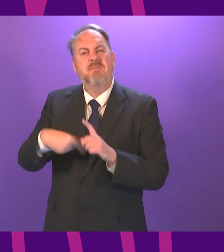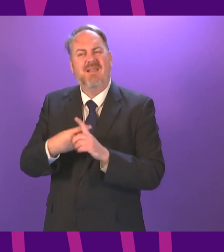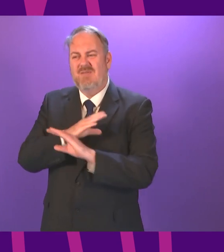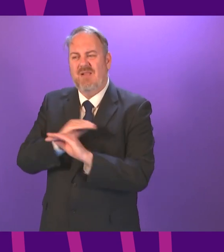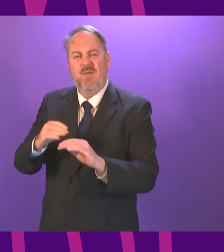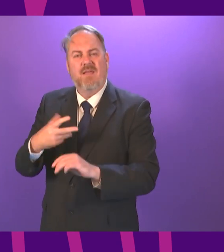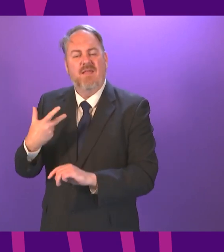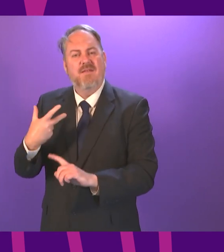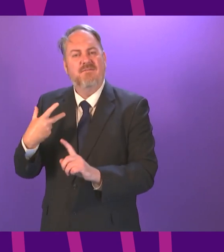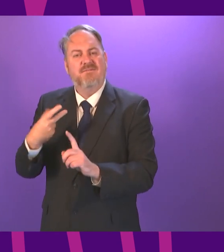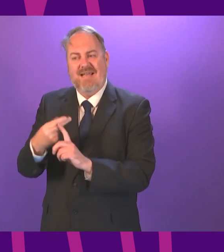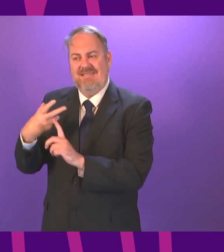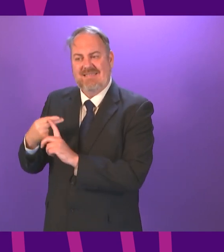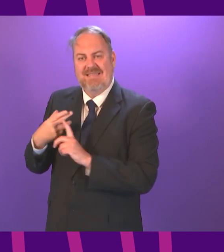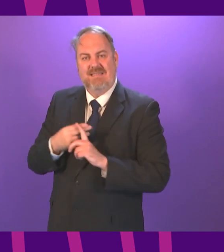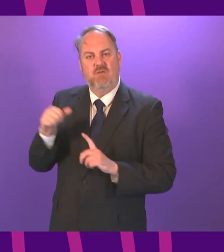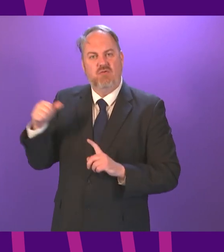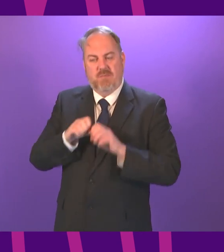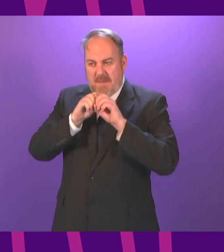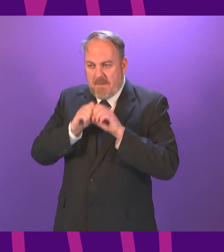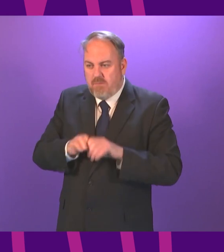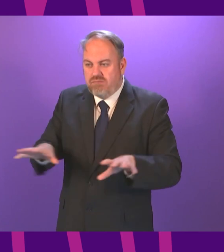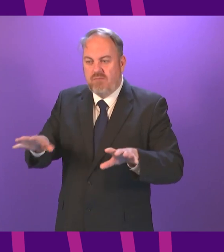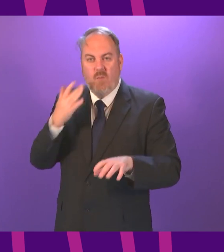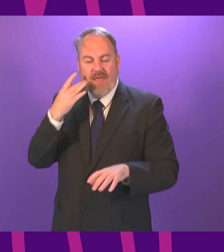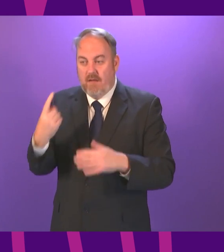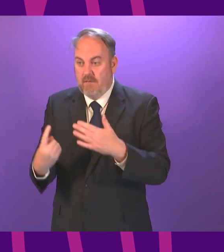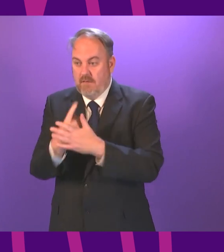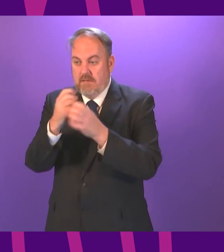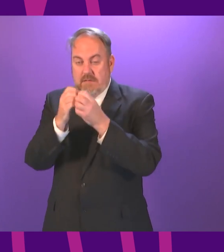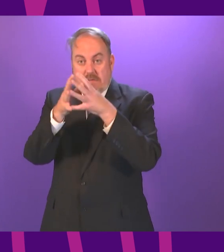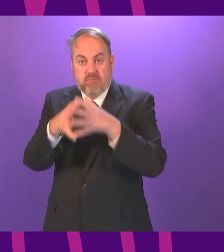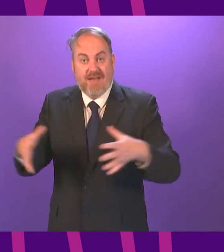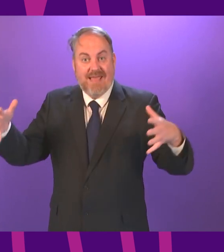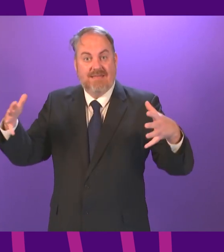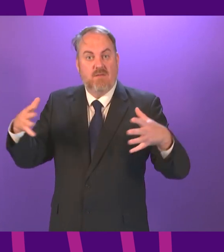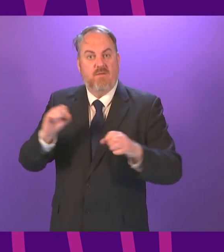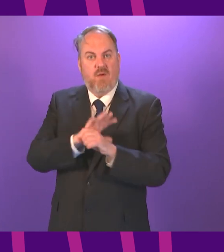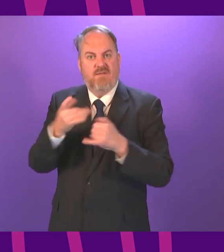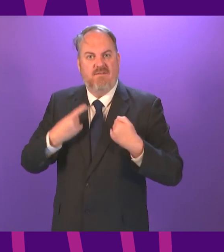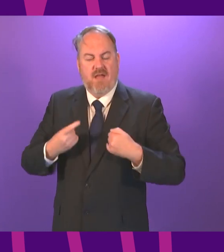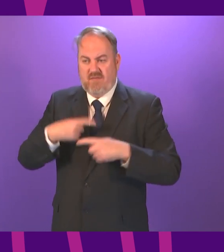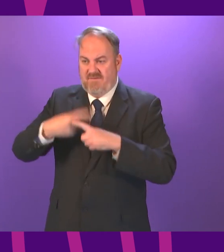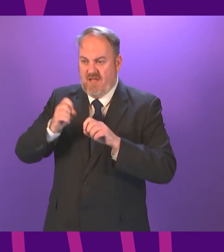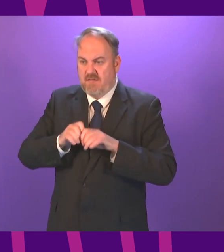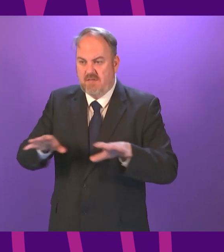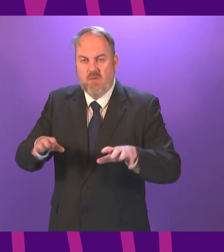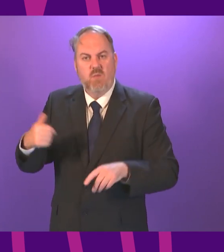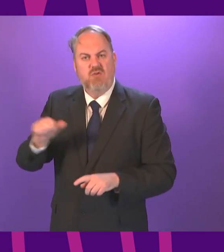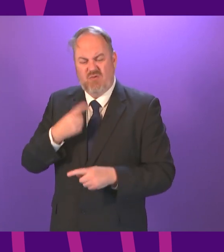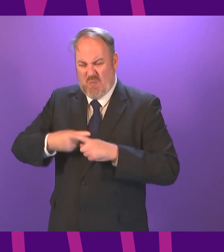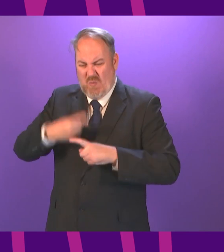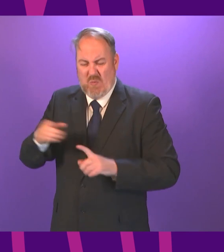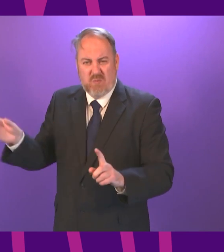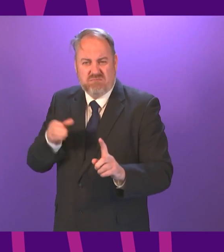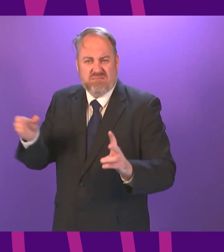The vaccine should be made available in hotspot areas immediately for anyone aged over 18 and above. We should not have, we should have walk